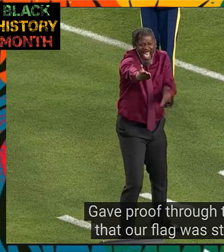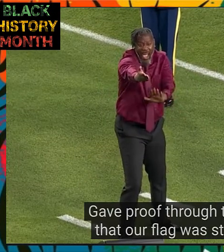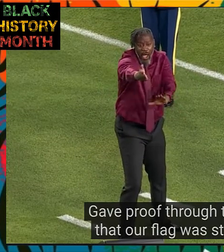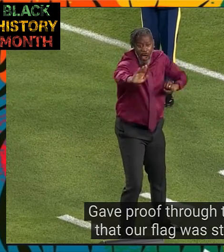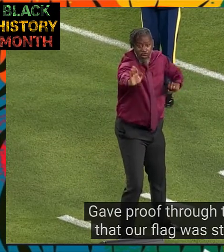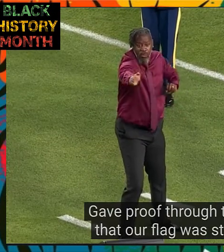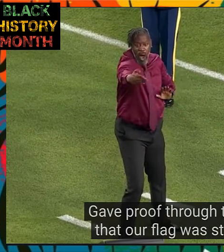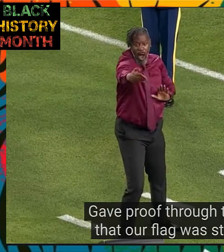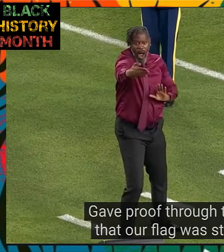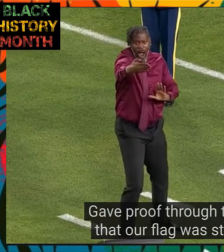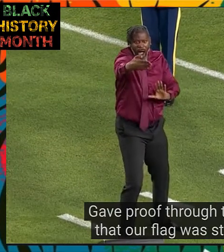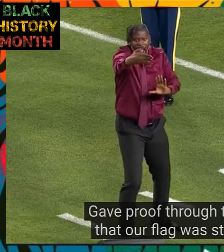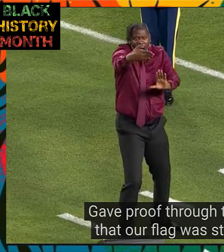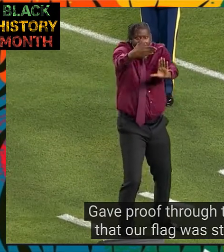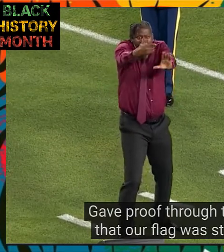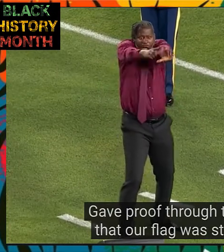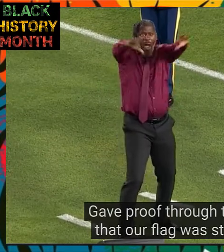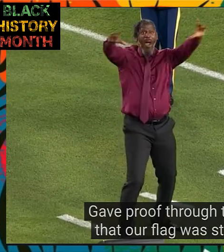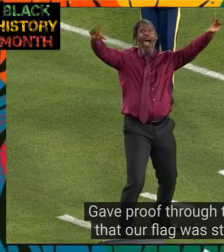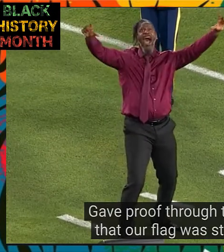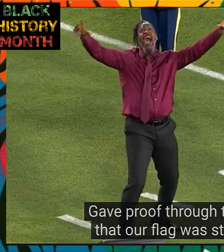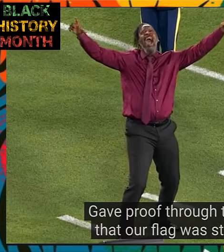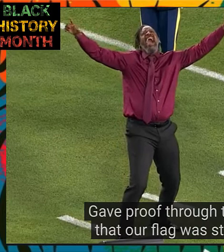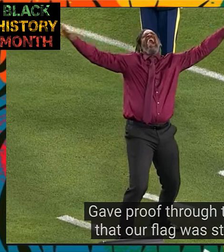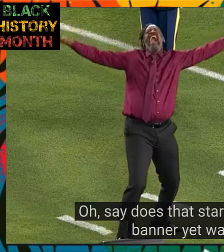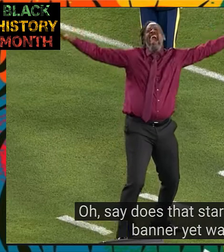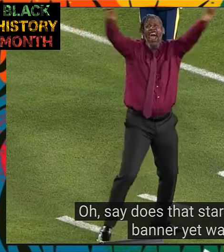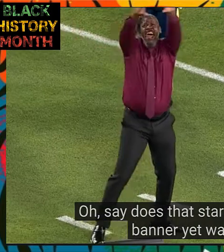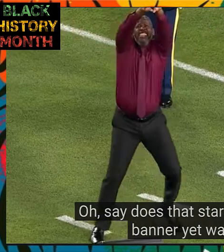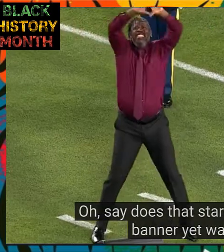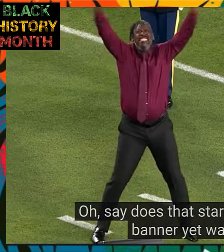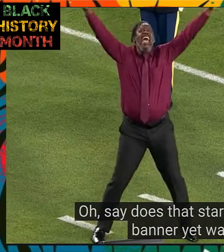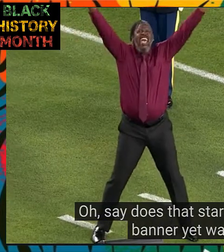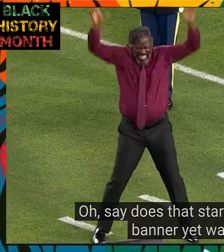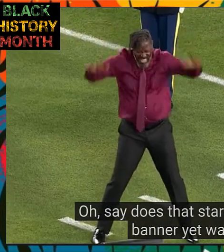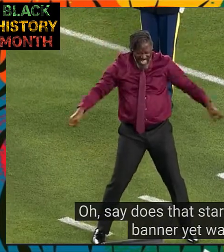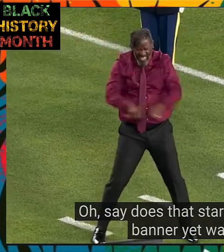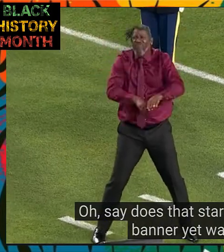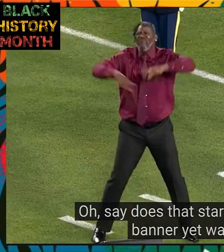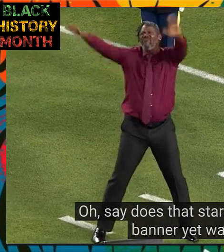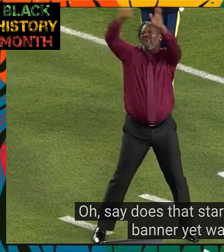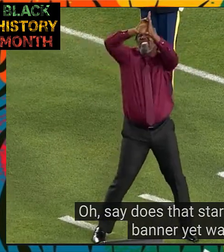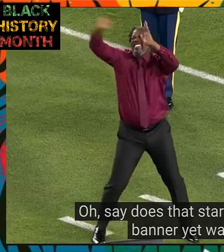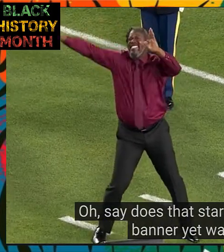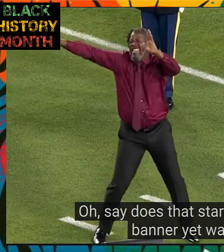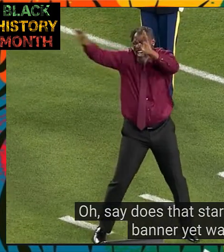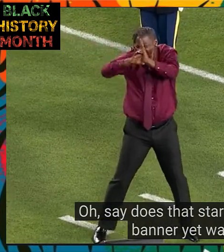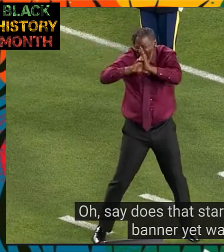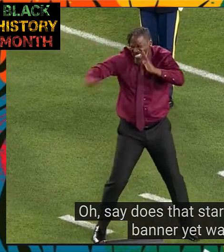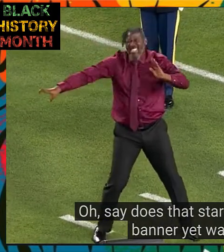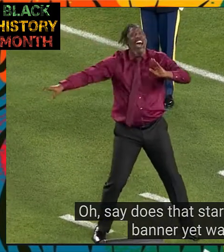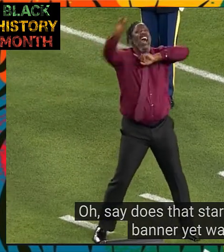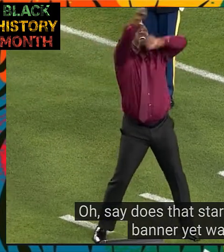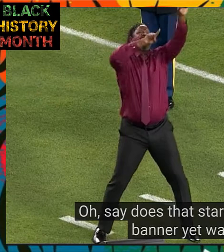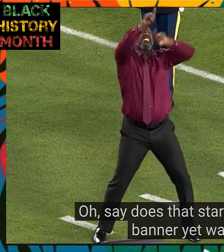we're still there We're all angels and